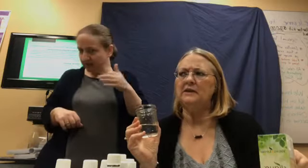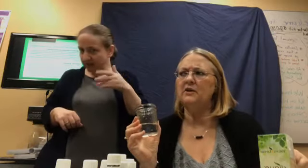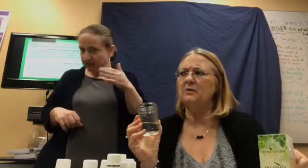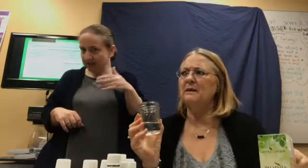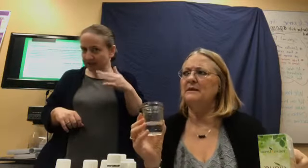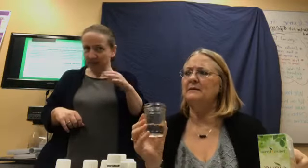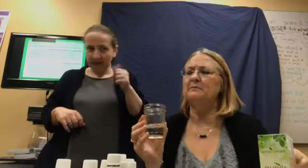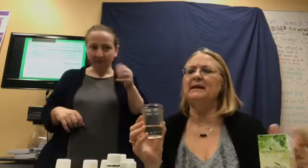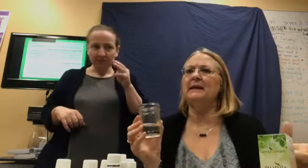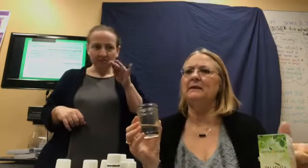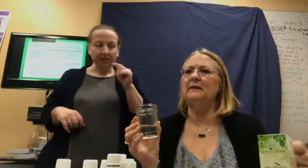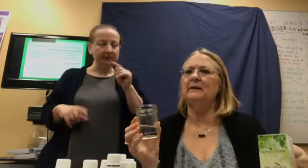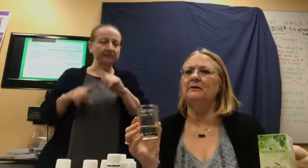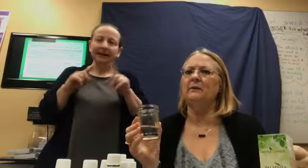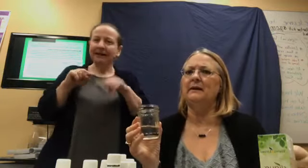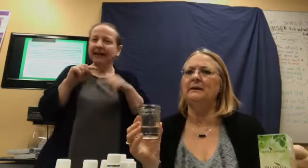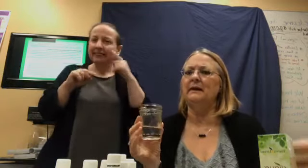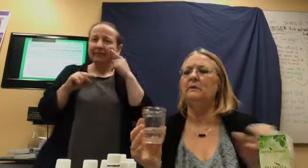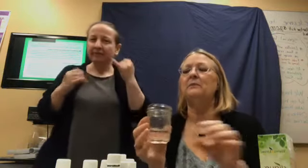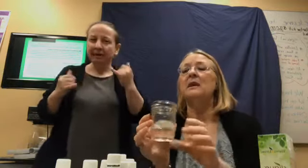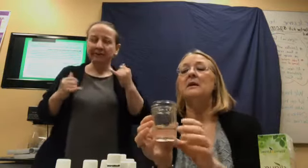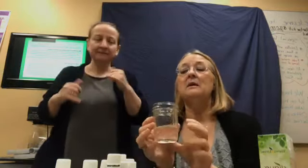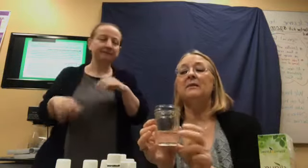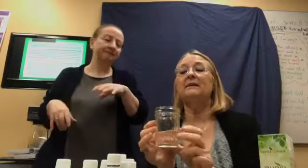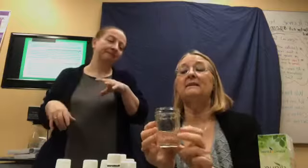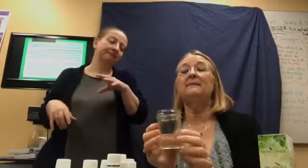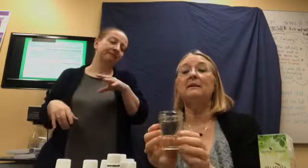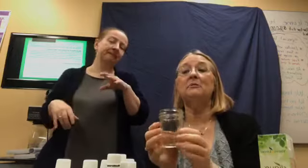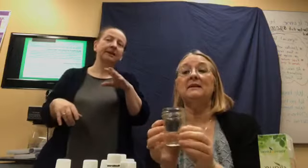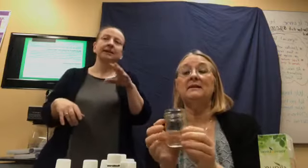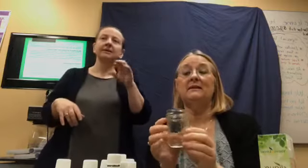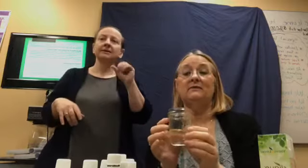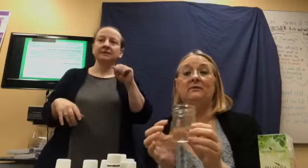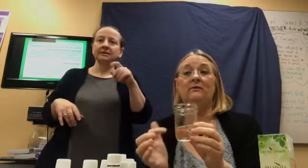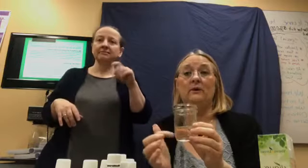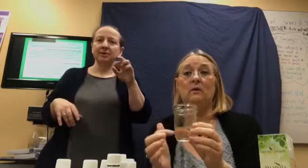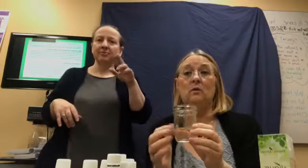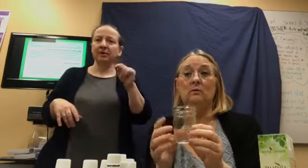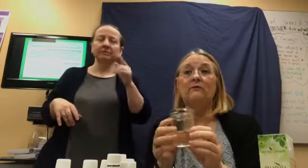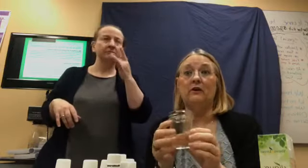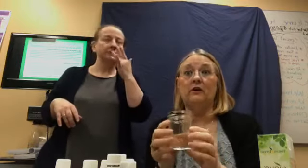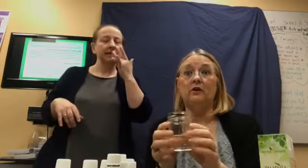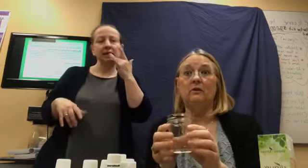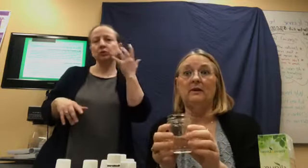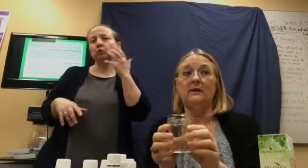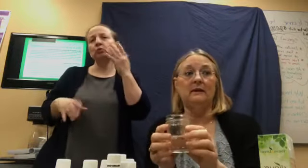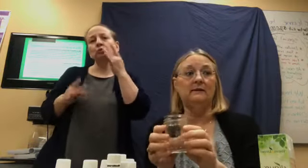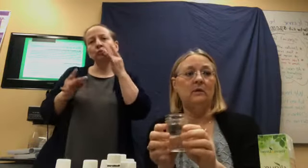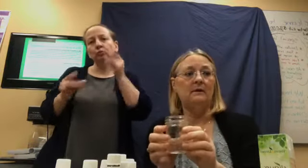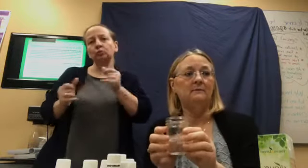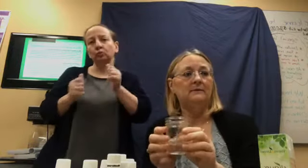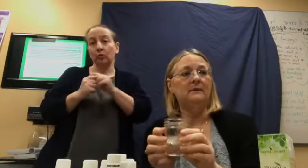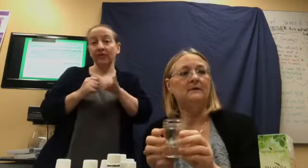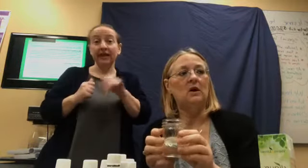another mint, but I can't think of it right now. But, the spearmint tastes very good with it as well. So,